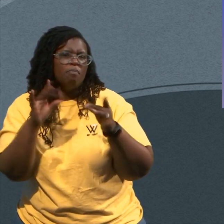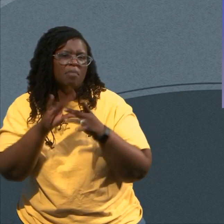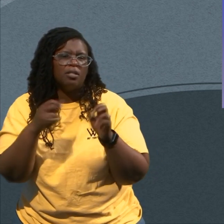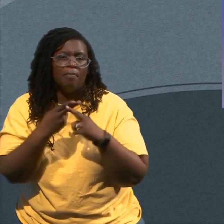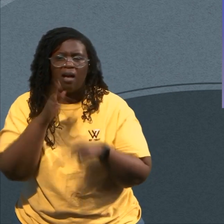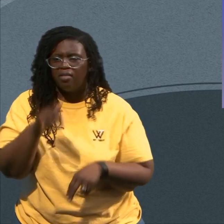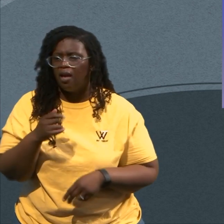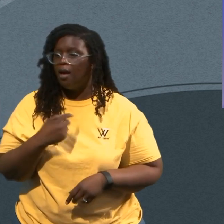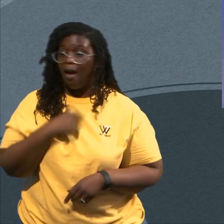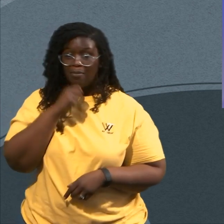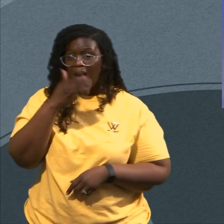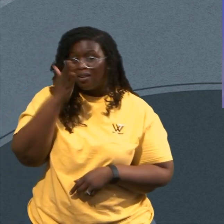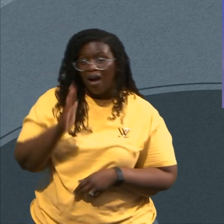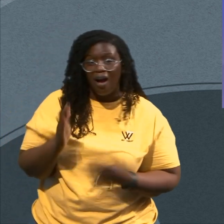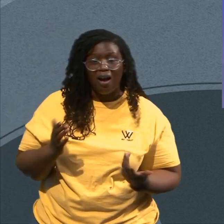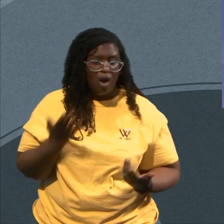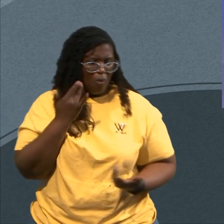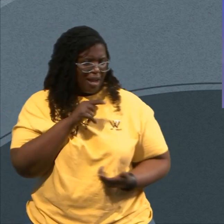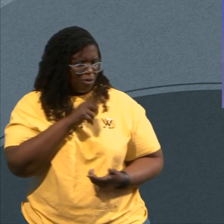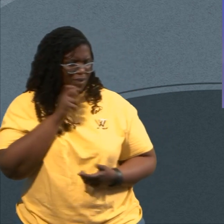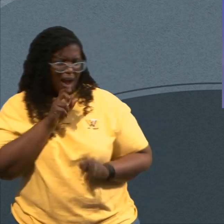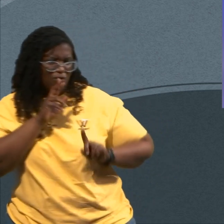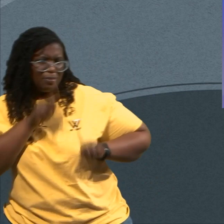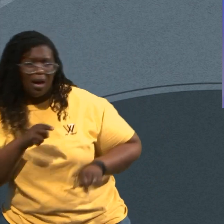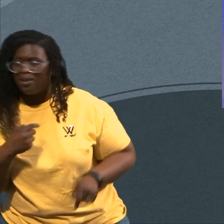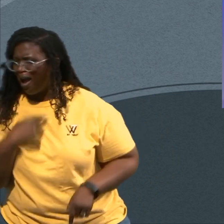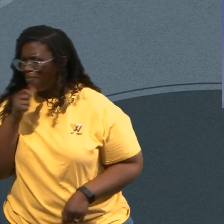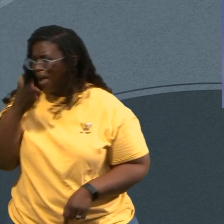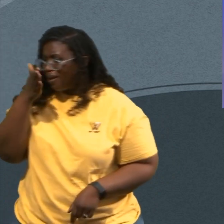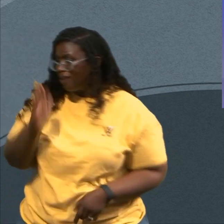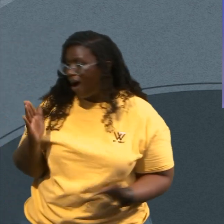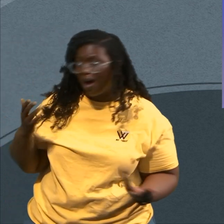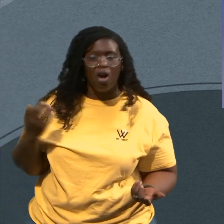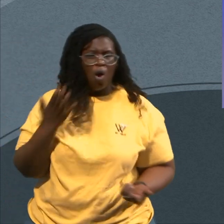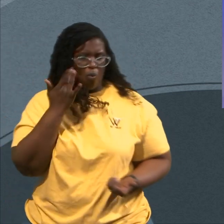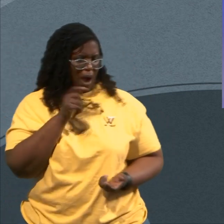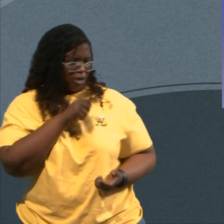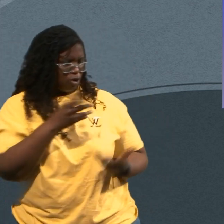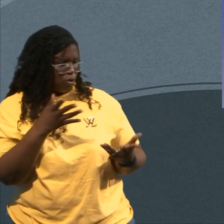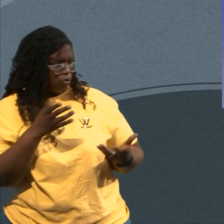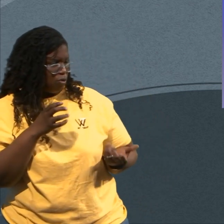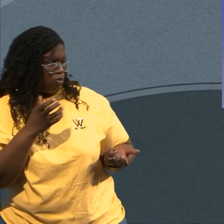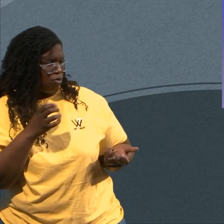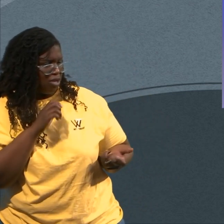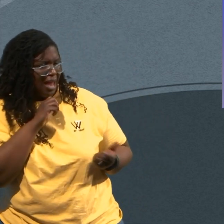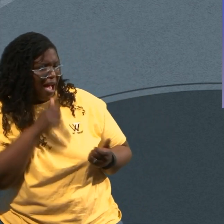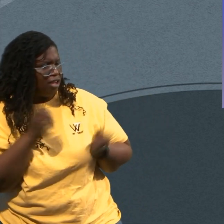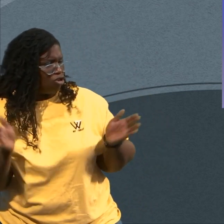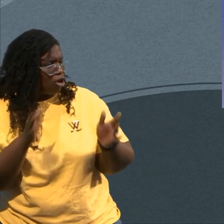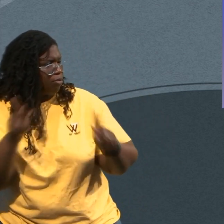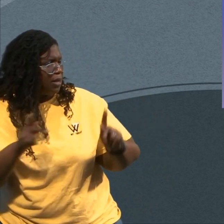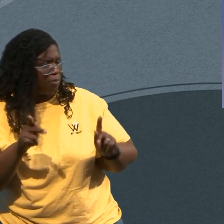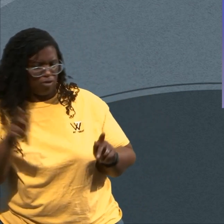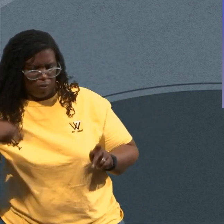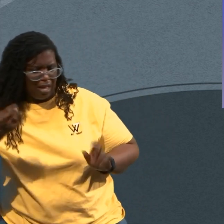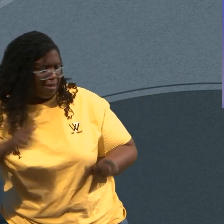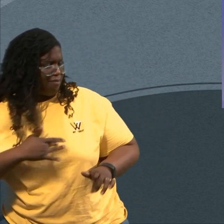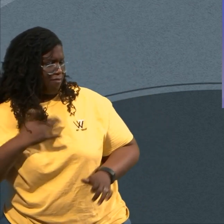Come You Don't Always Have A Response Because I'm Not God How Come You Not Always Trying To Make People Feel Better Because I'm Not God Y'all Do You